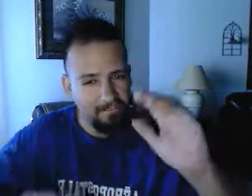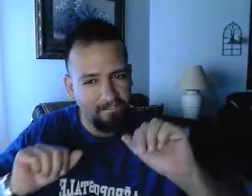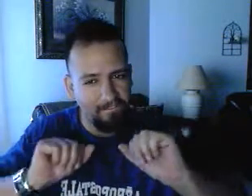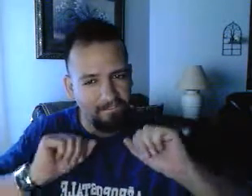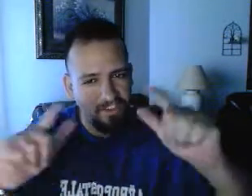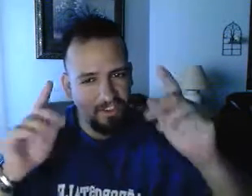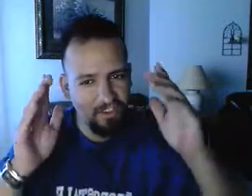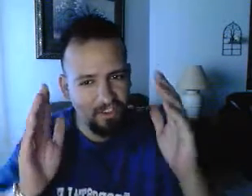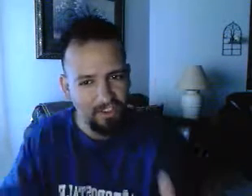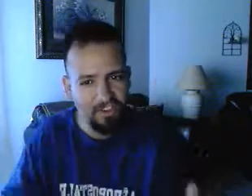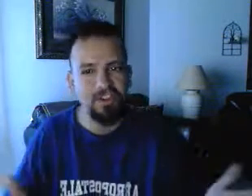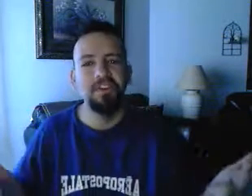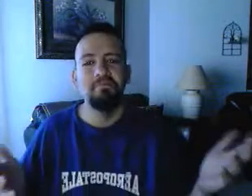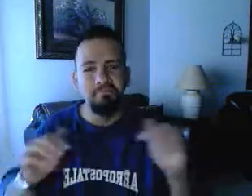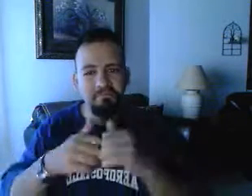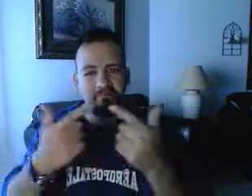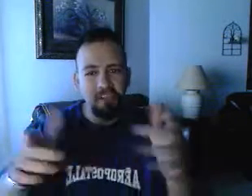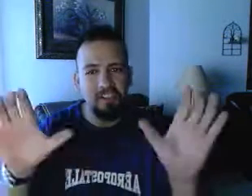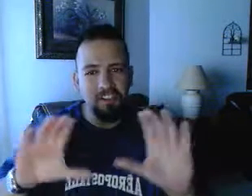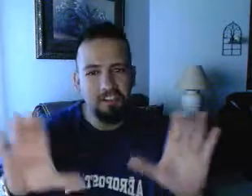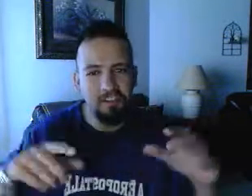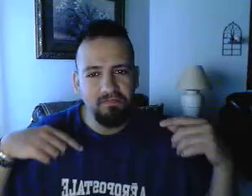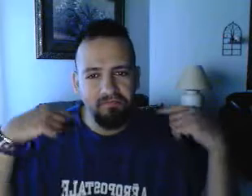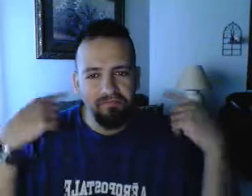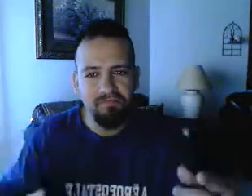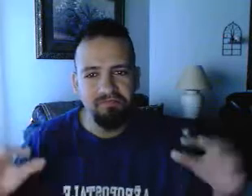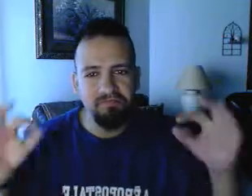Huh, the... I hear...